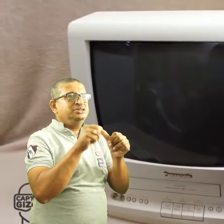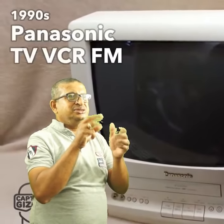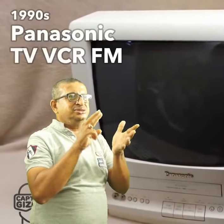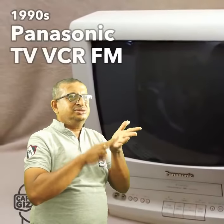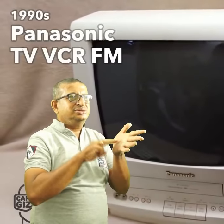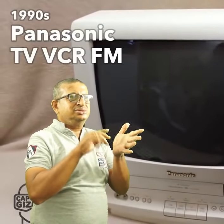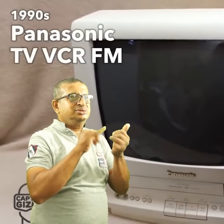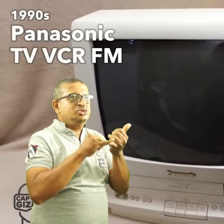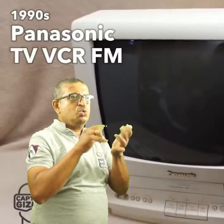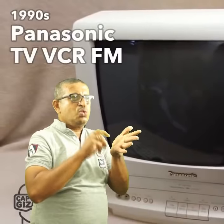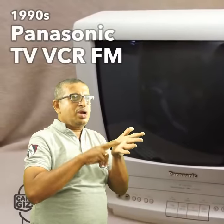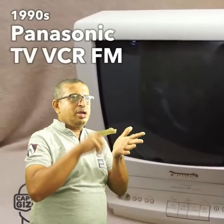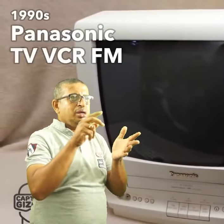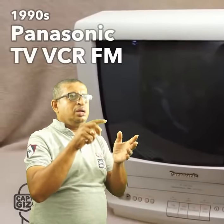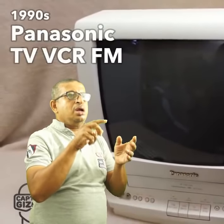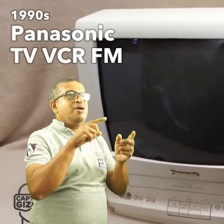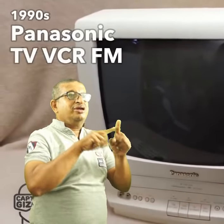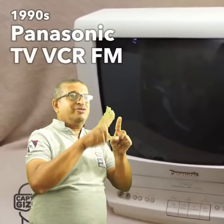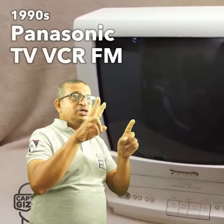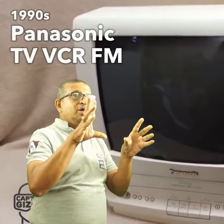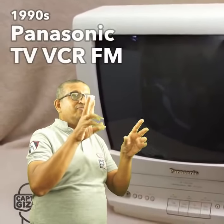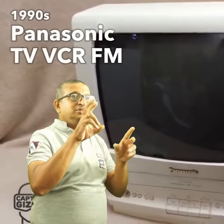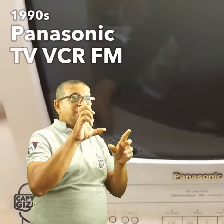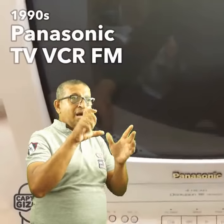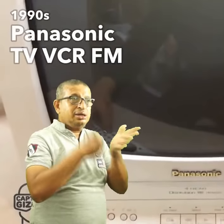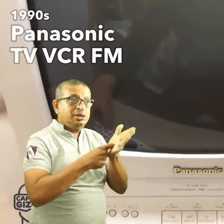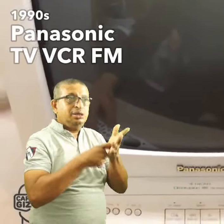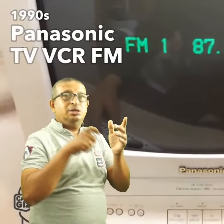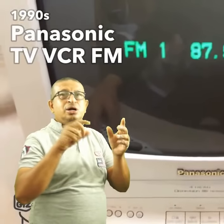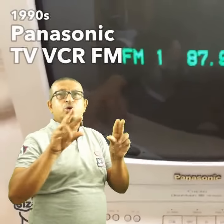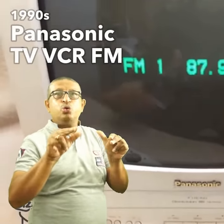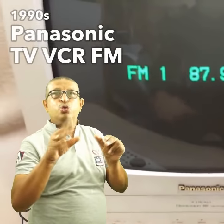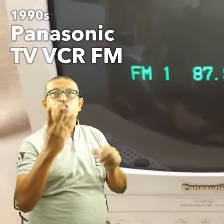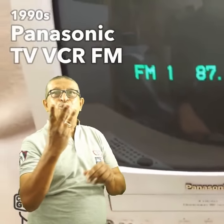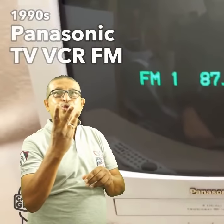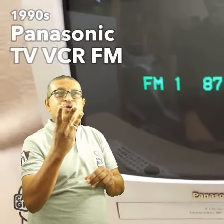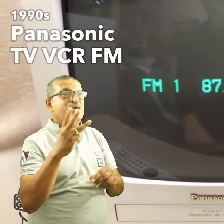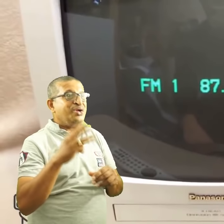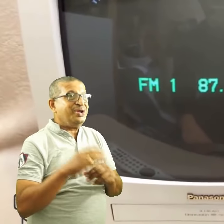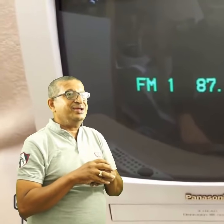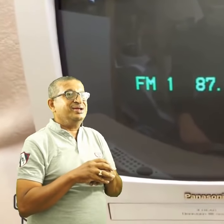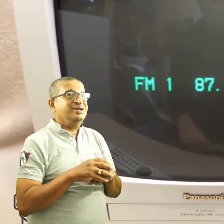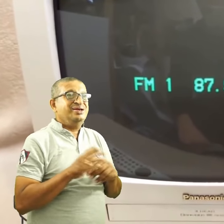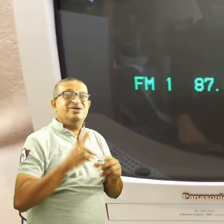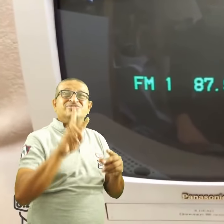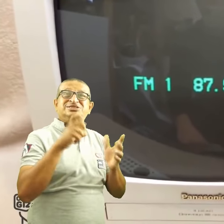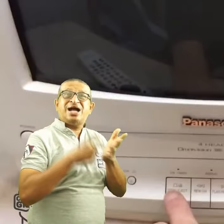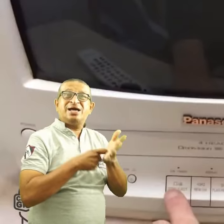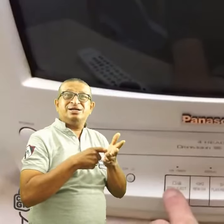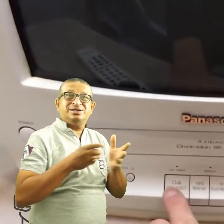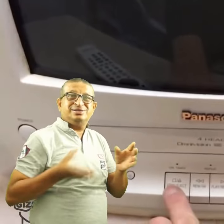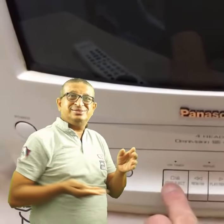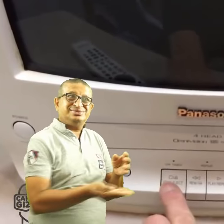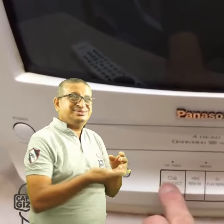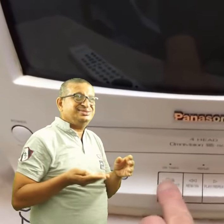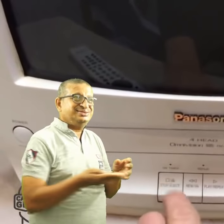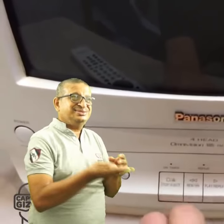Combos such as this became really popular in the 1990s. They included FM radio and VCR.